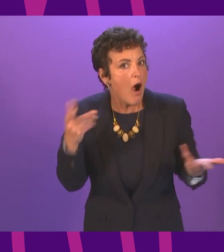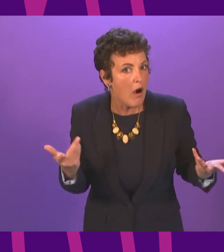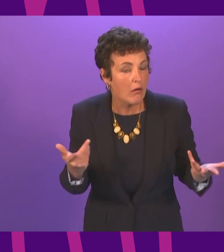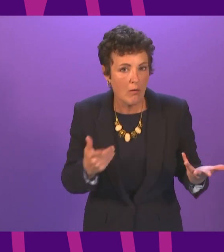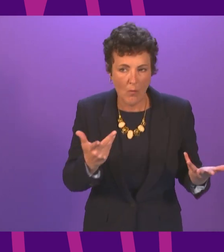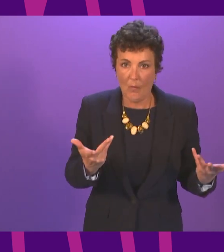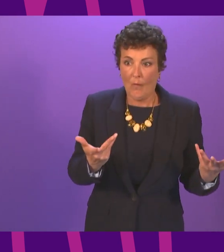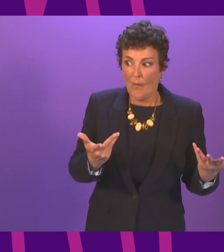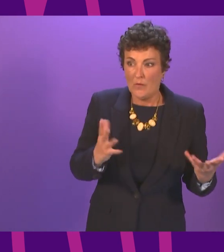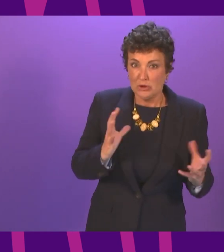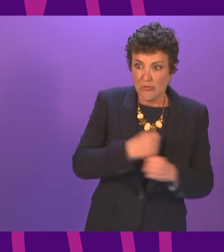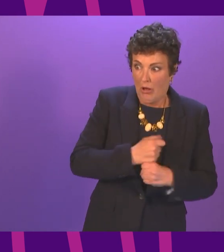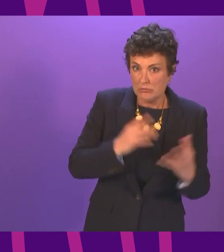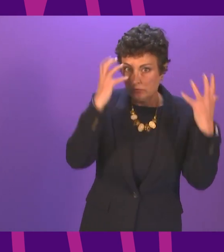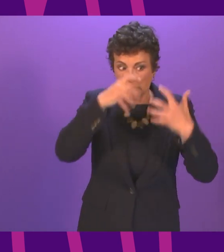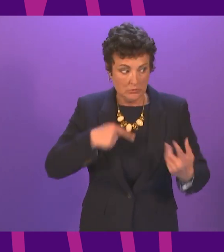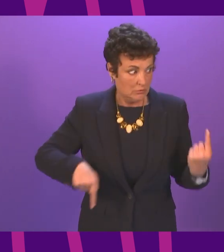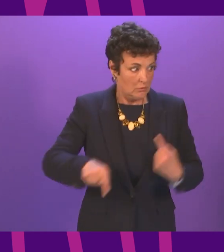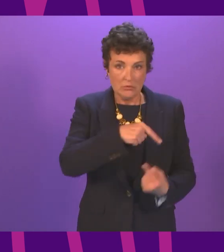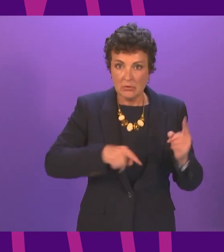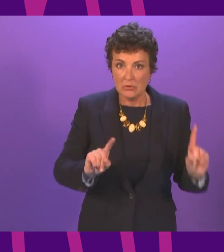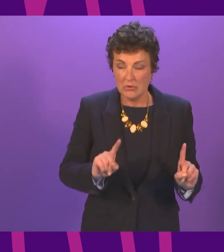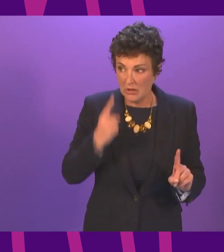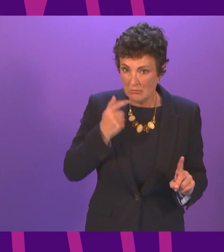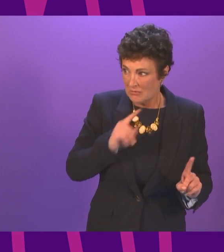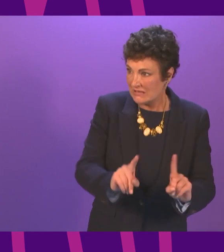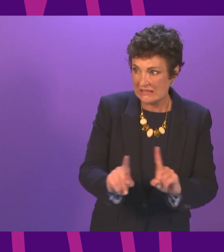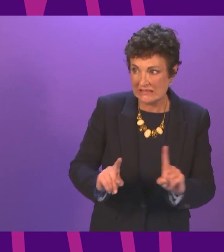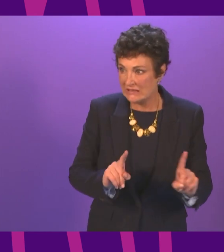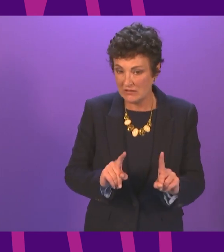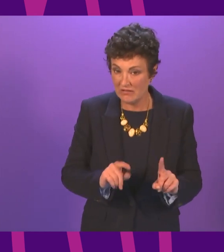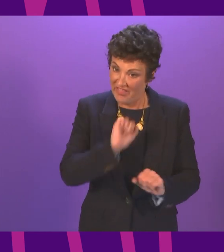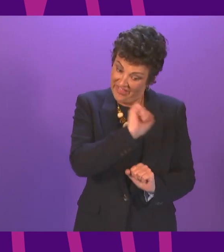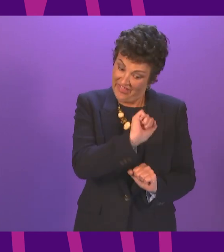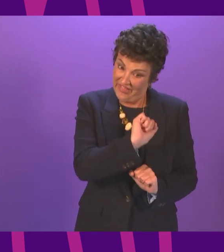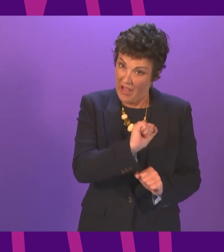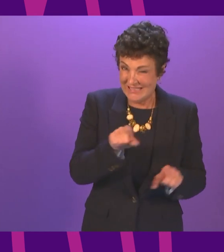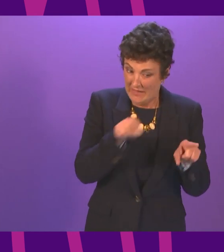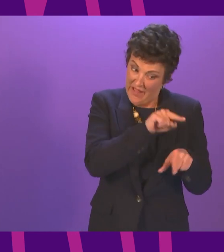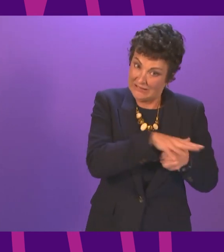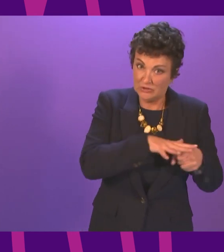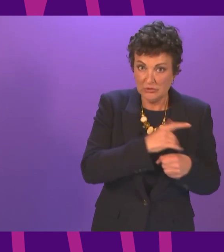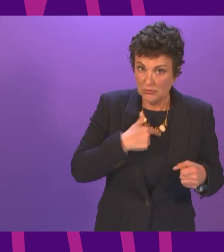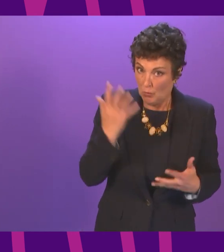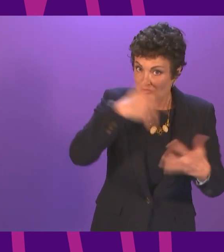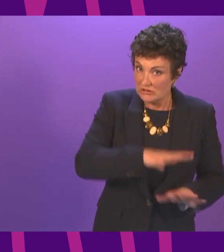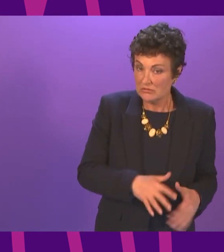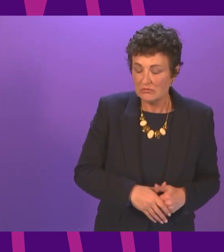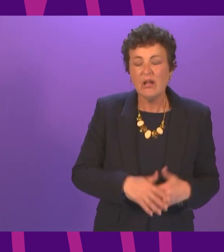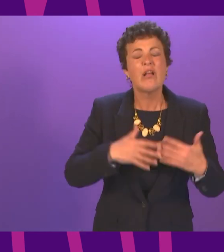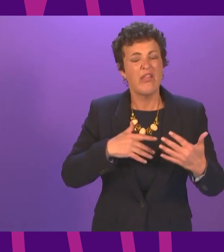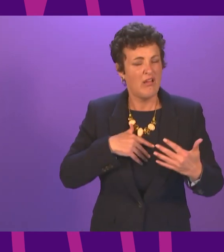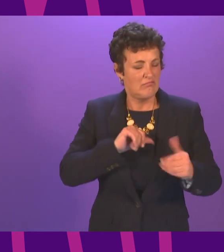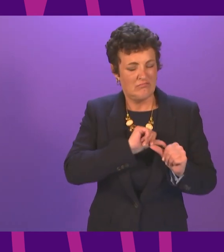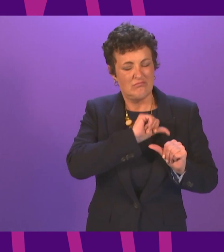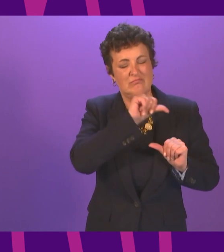caused a great deal of stress and concern amongst young people in that particular situation. And after a year of